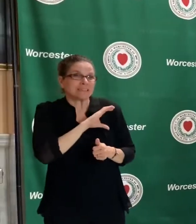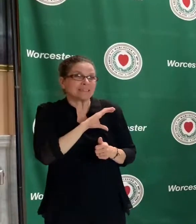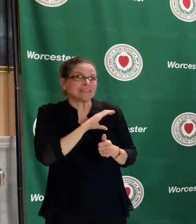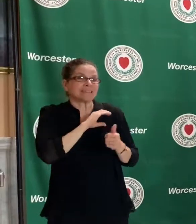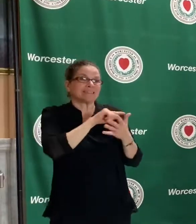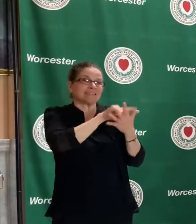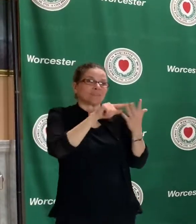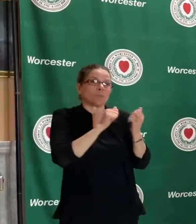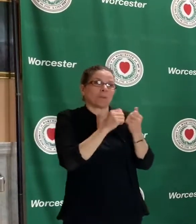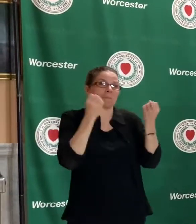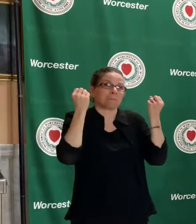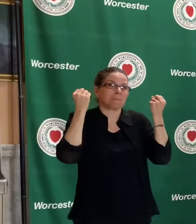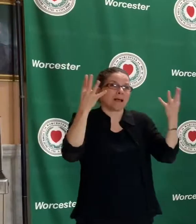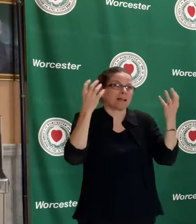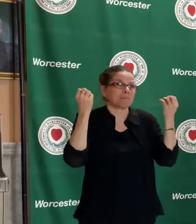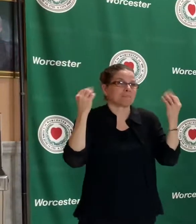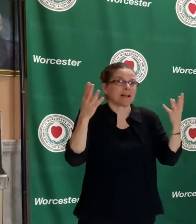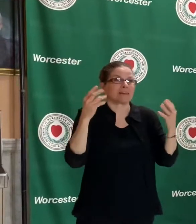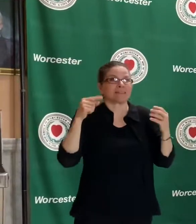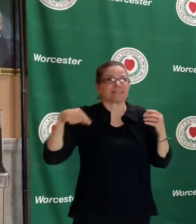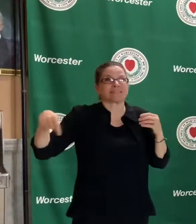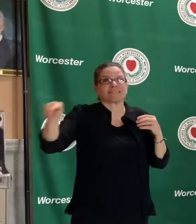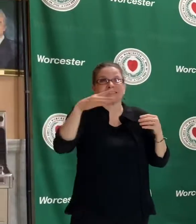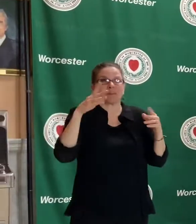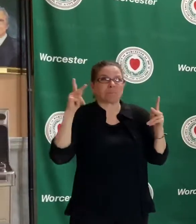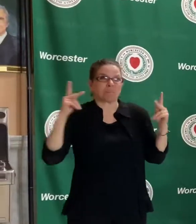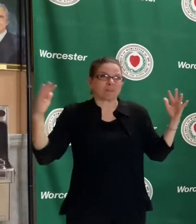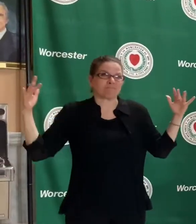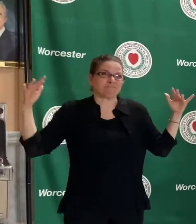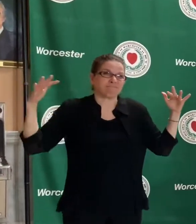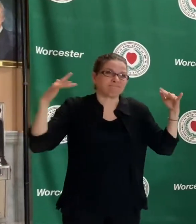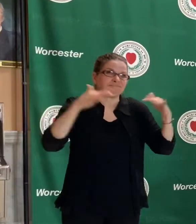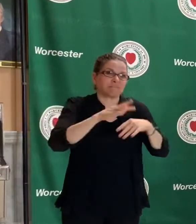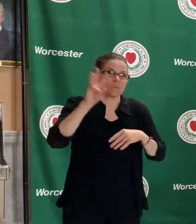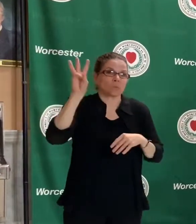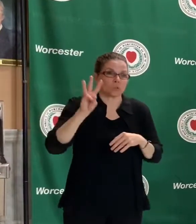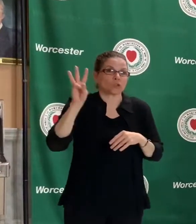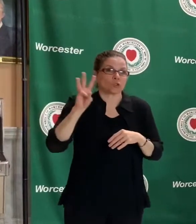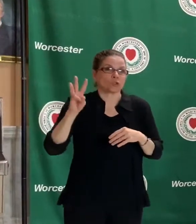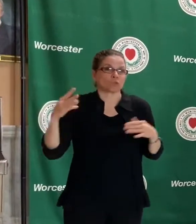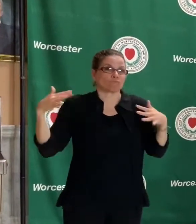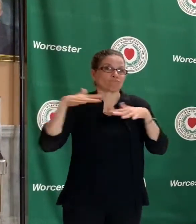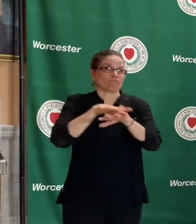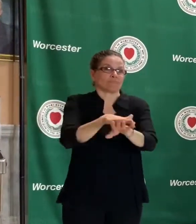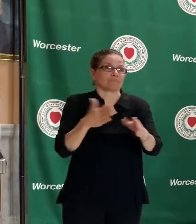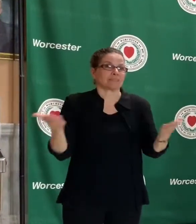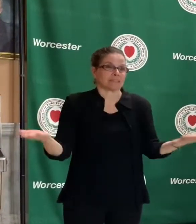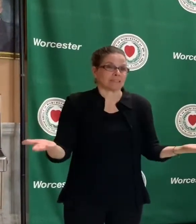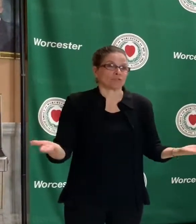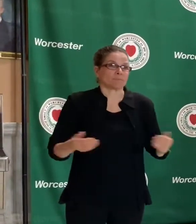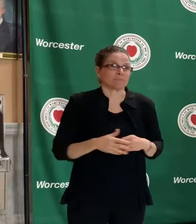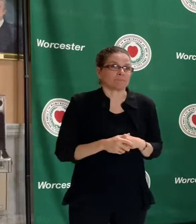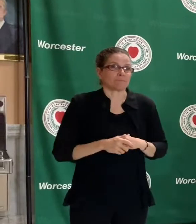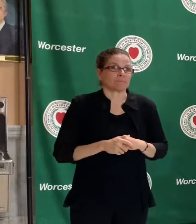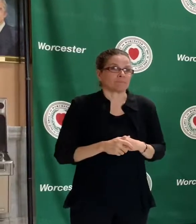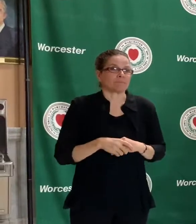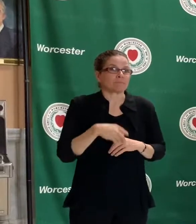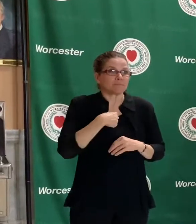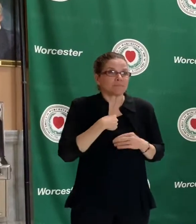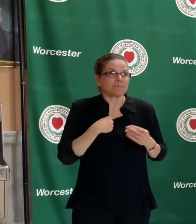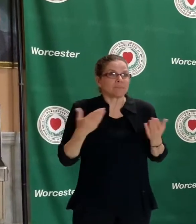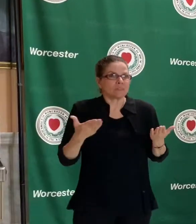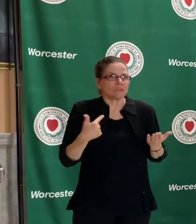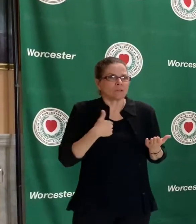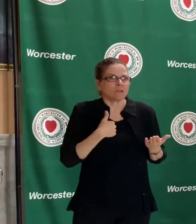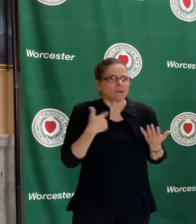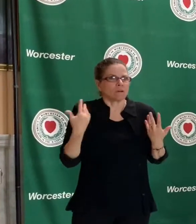folks from Worcester and beyond that was completely consistent